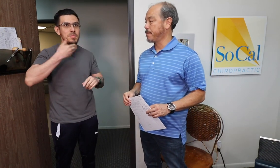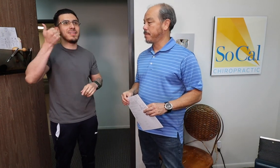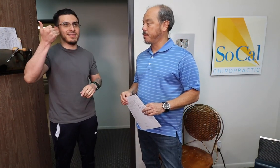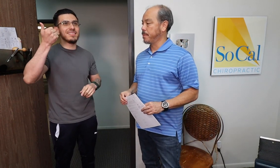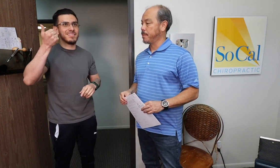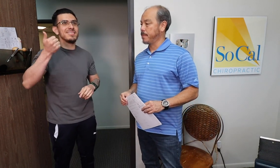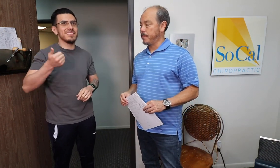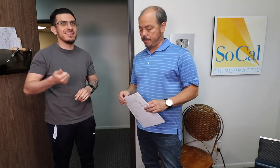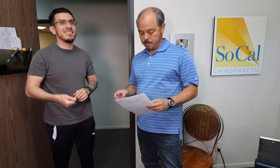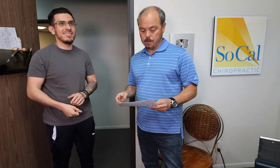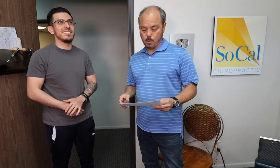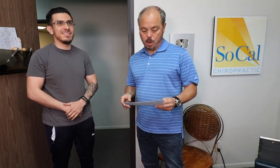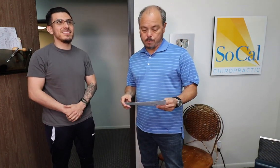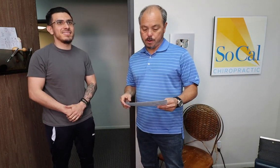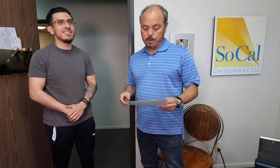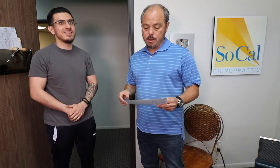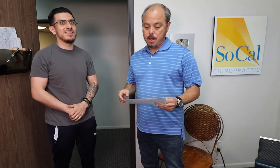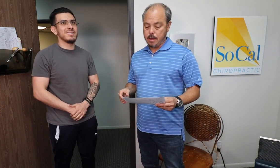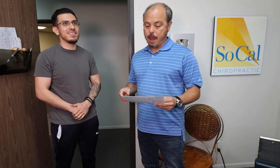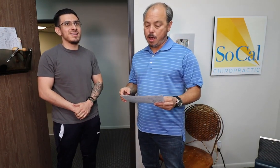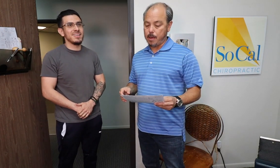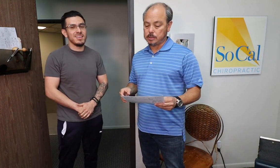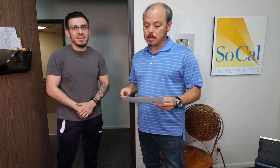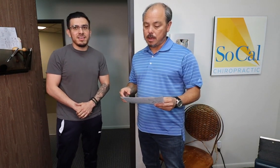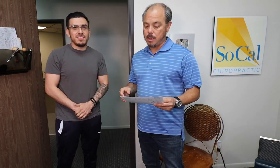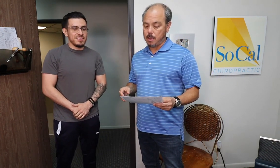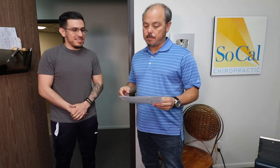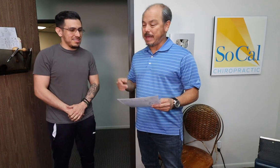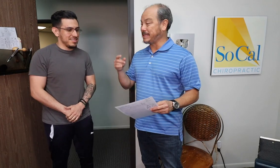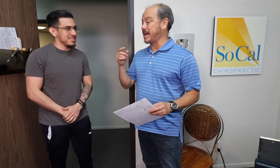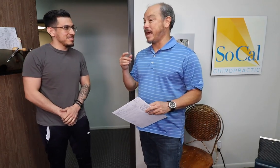People walk better. Gotta walk better. Now how about anxiety?